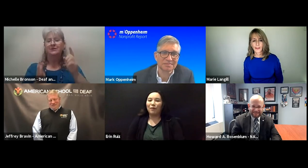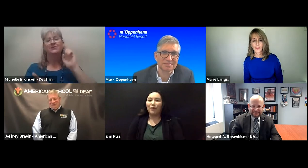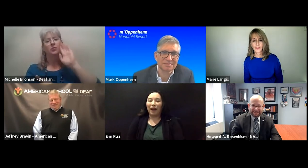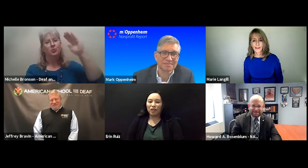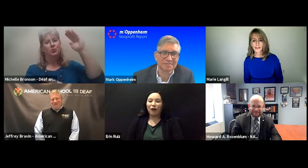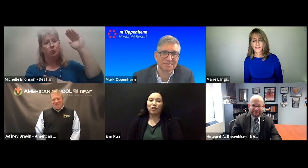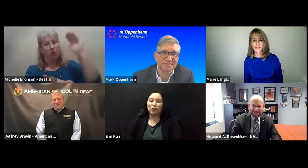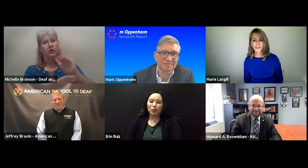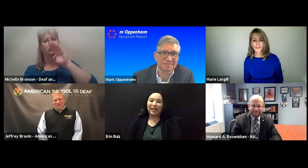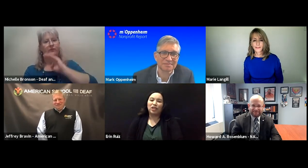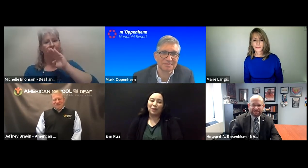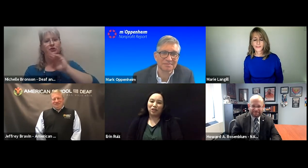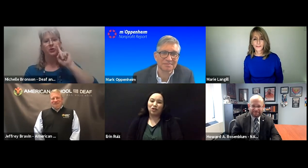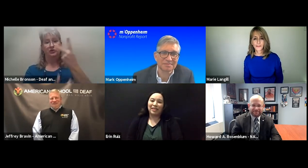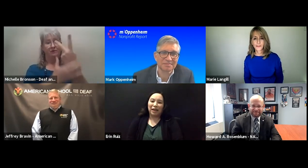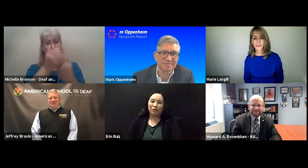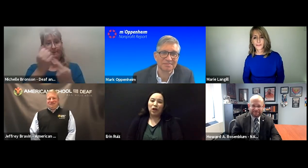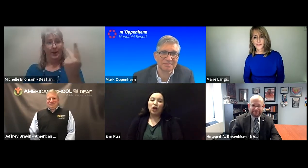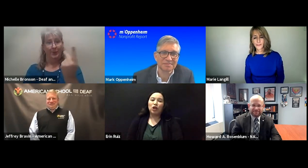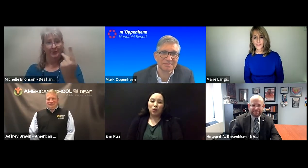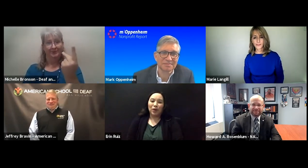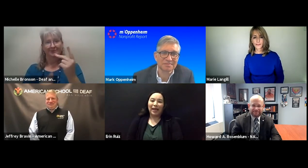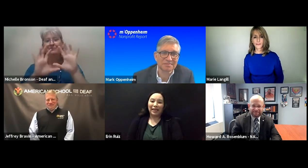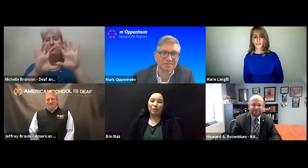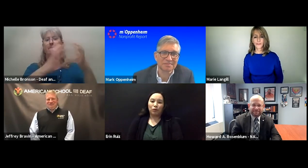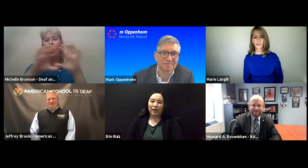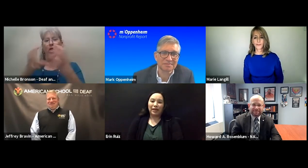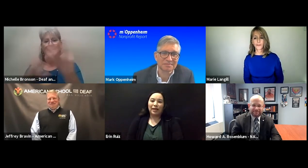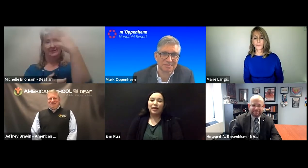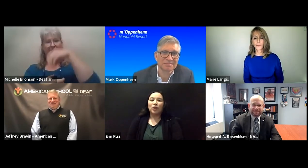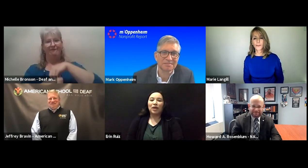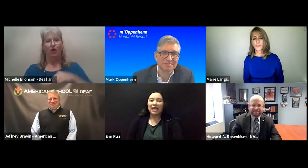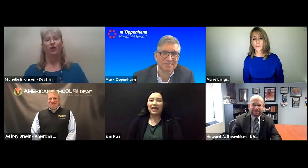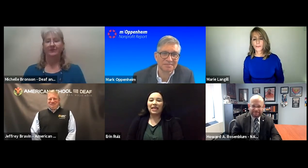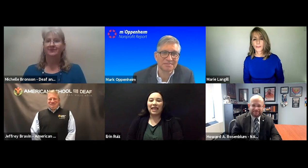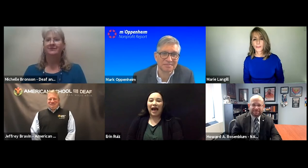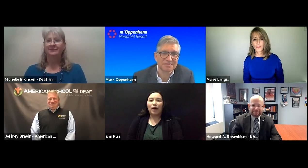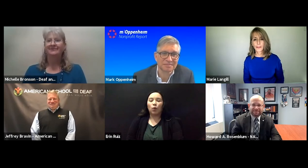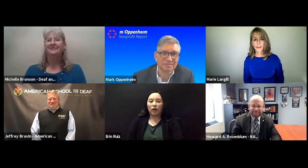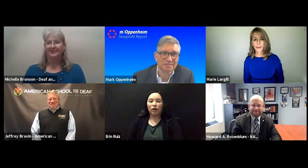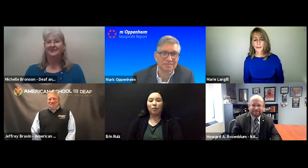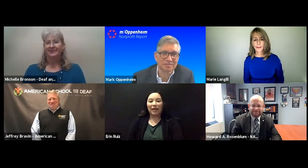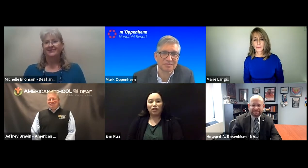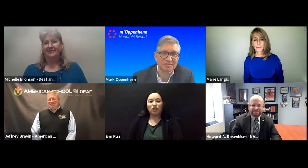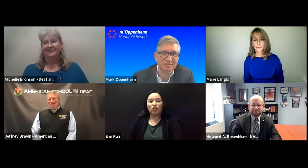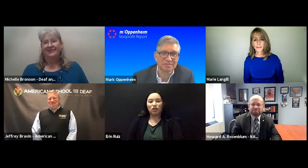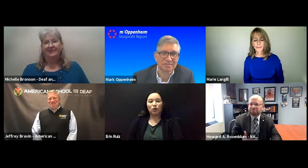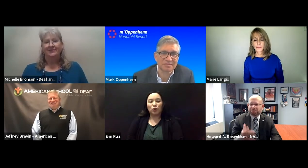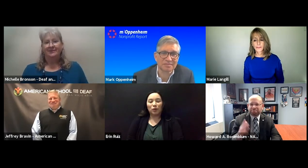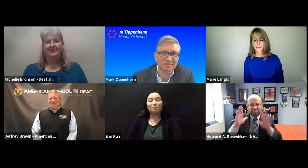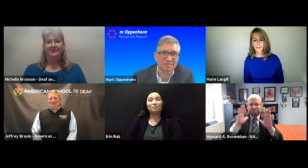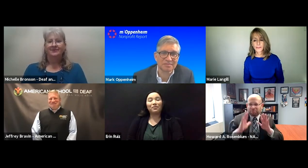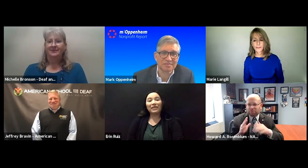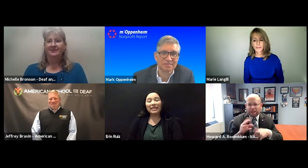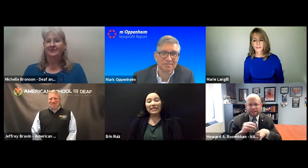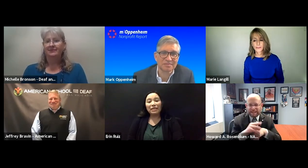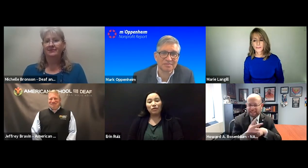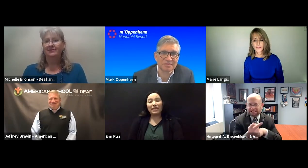And so I often assume that just because you're deaf, you can lip read. So I think that will make sure to